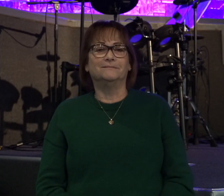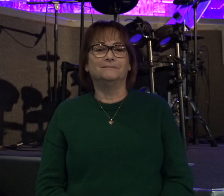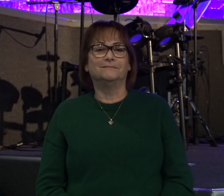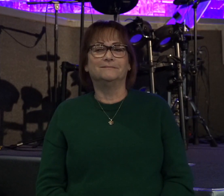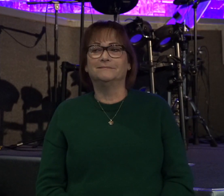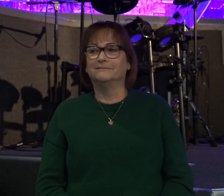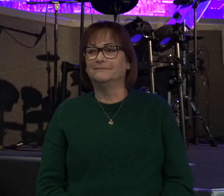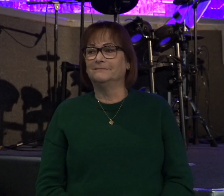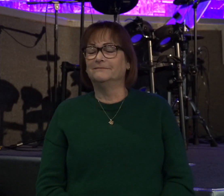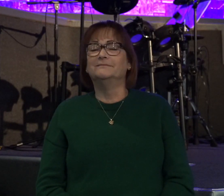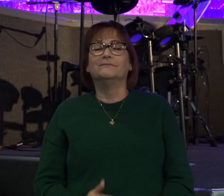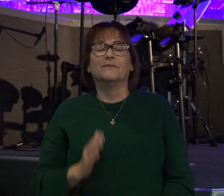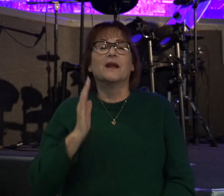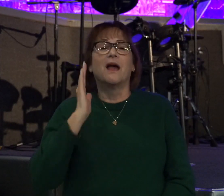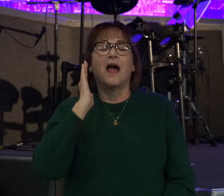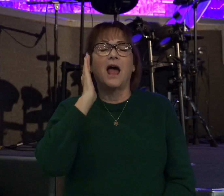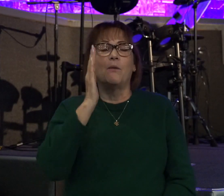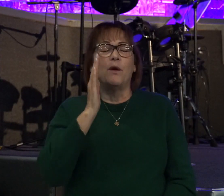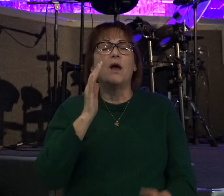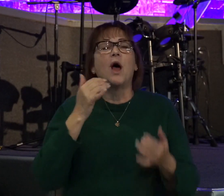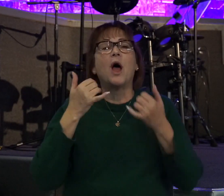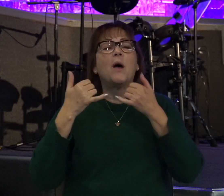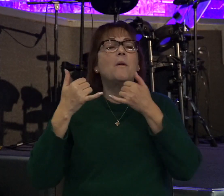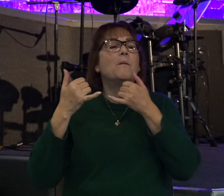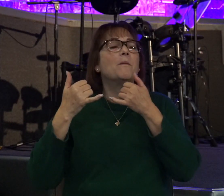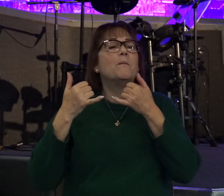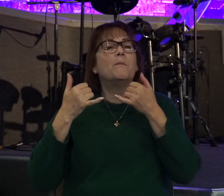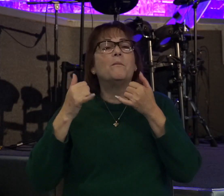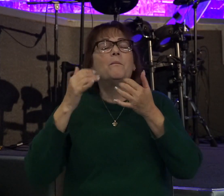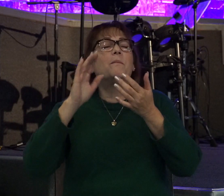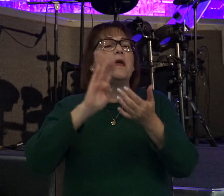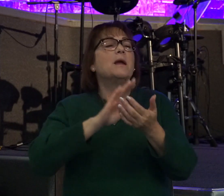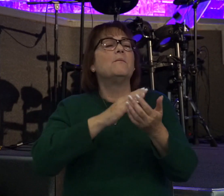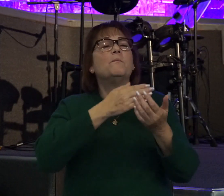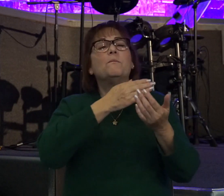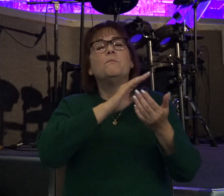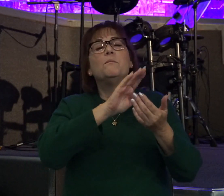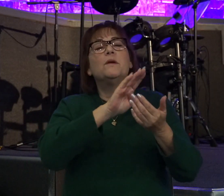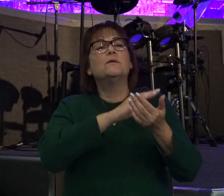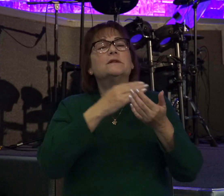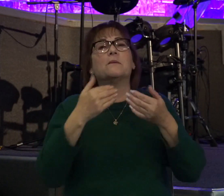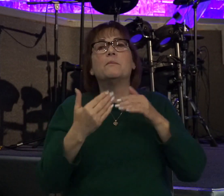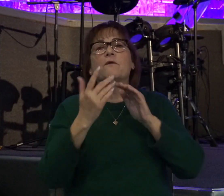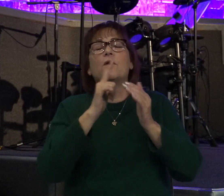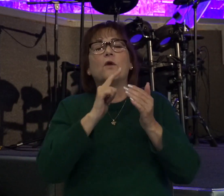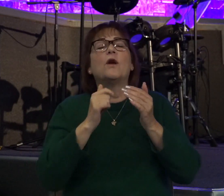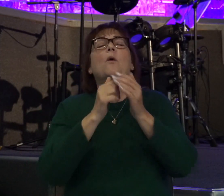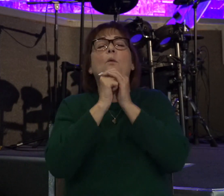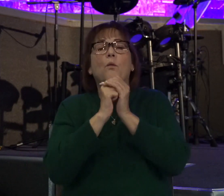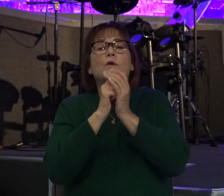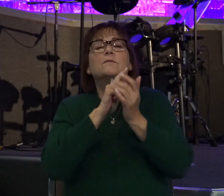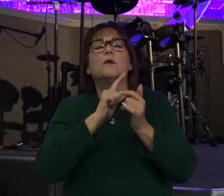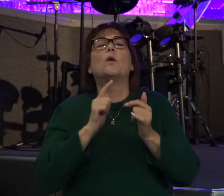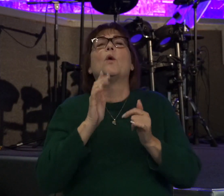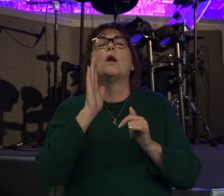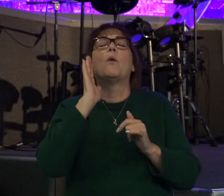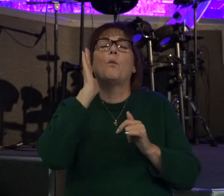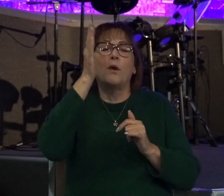I will play music before the Lord. I will worship the Lord. Lord, and no one will ever